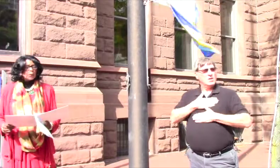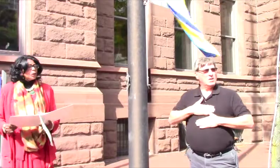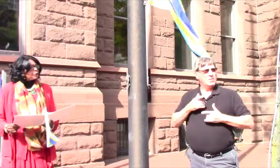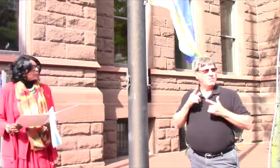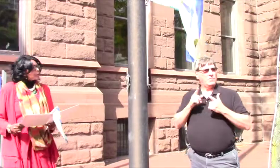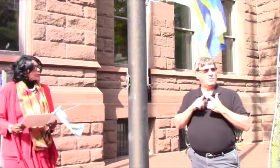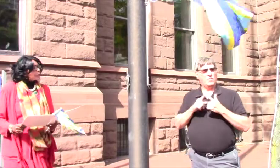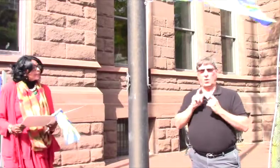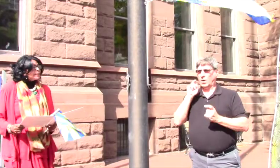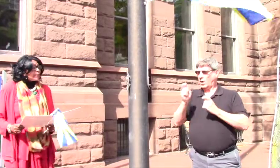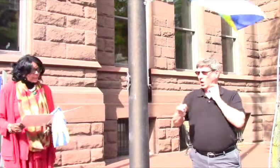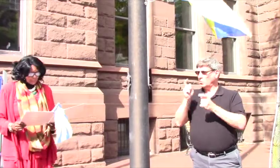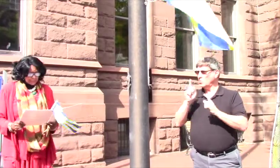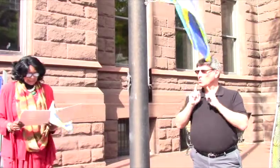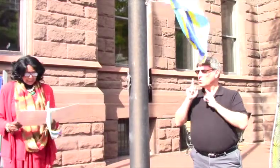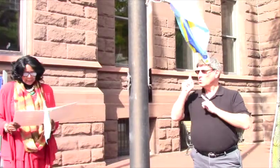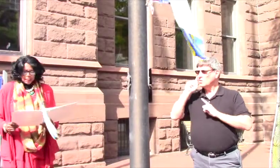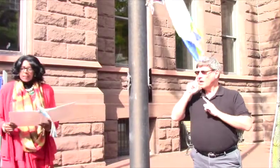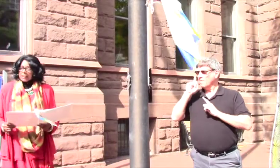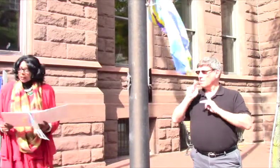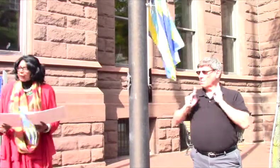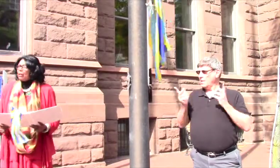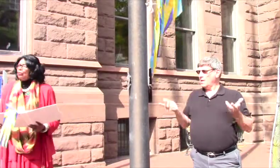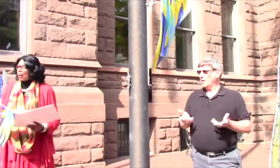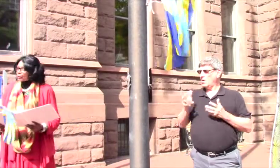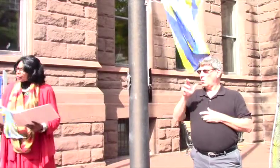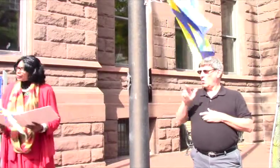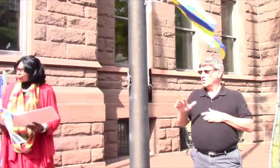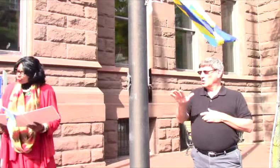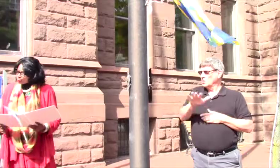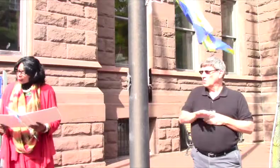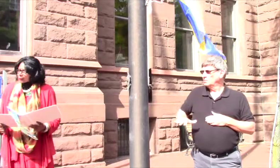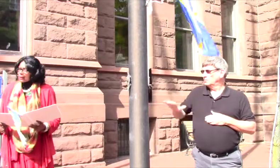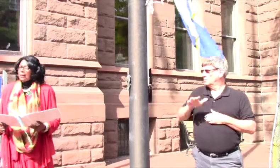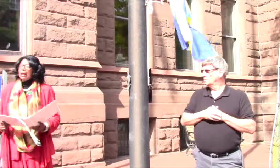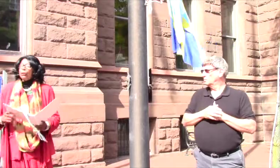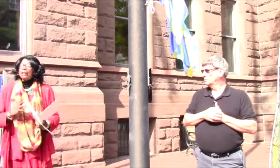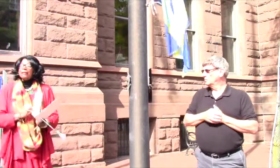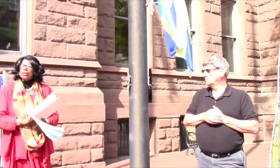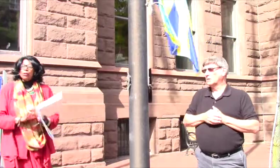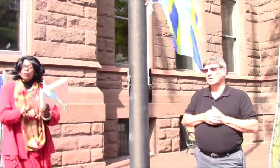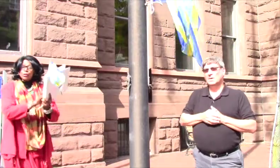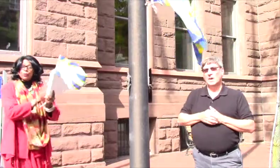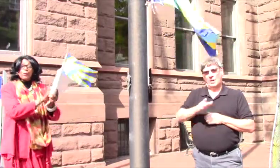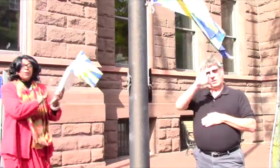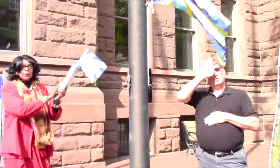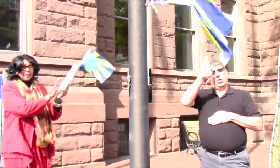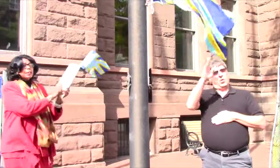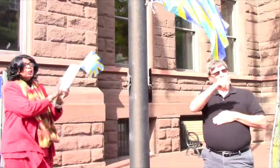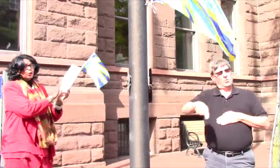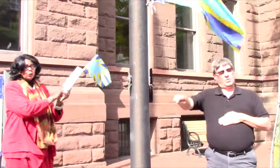contribution of the deaf residents here in Rochester, New York. And we salute you. Thank you.